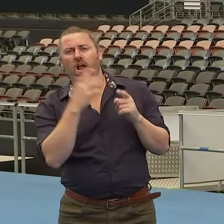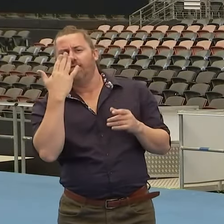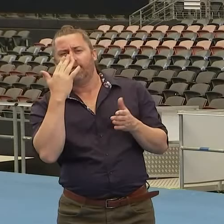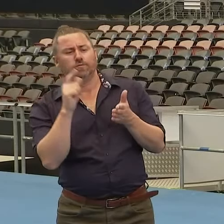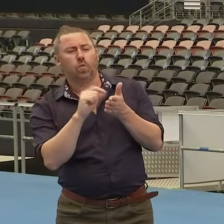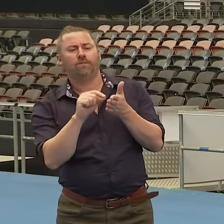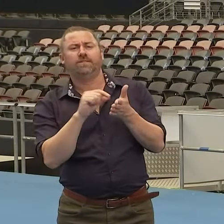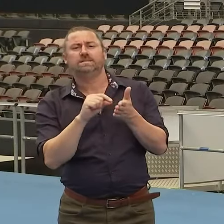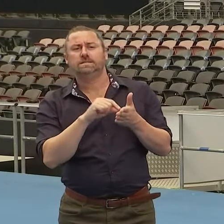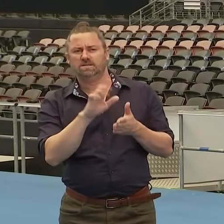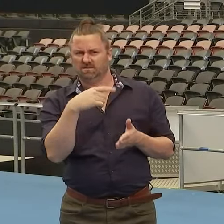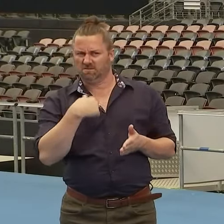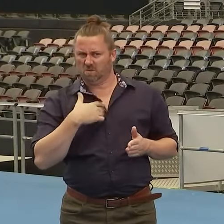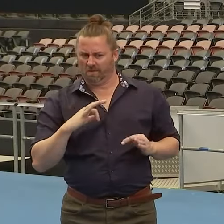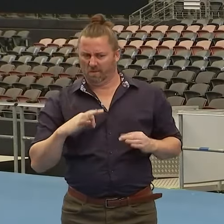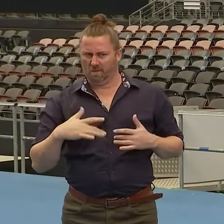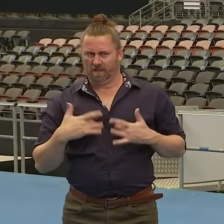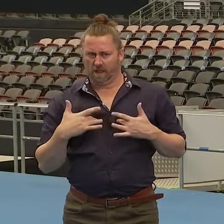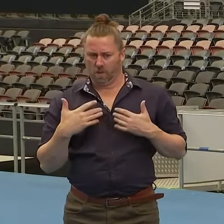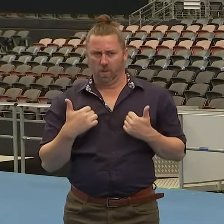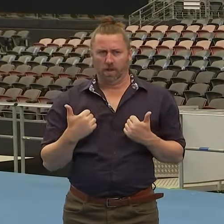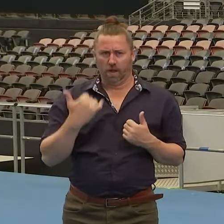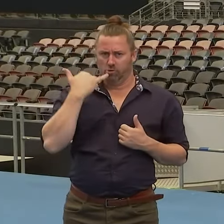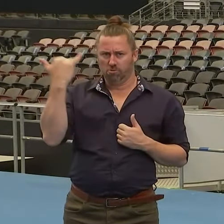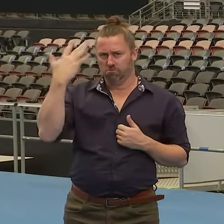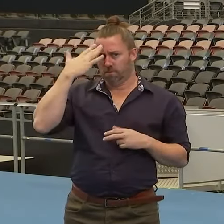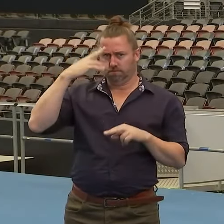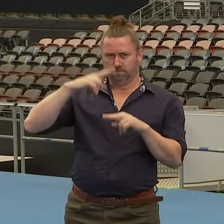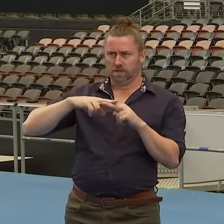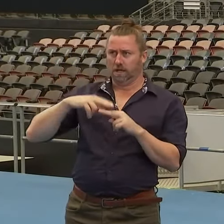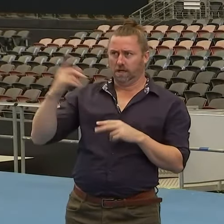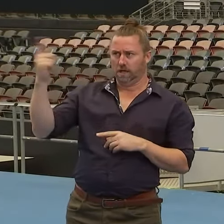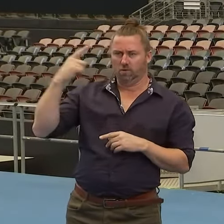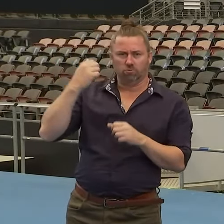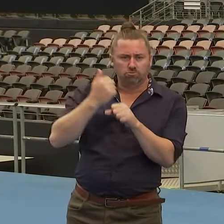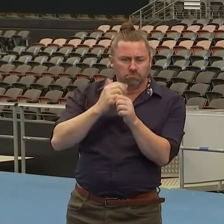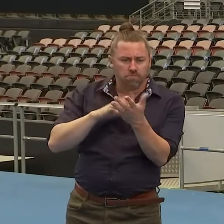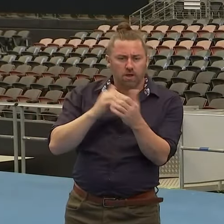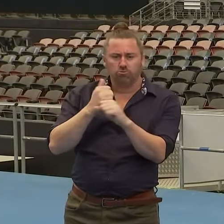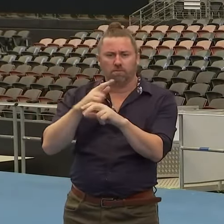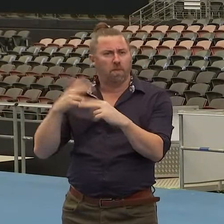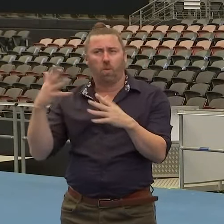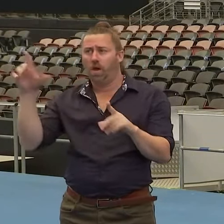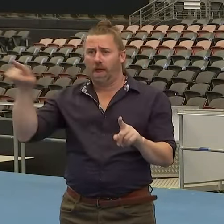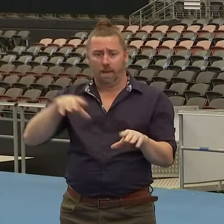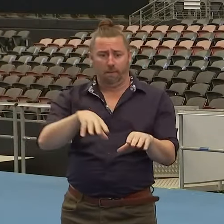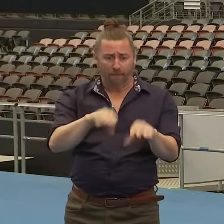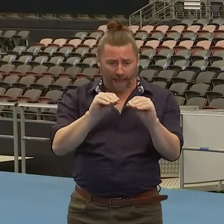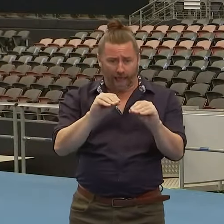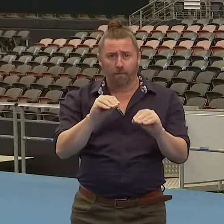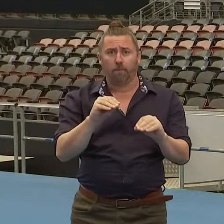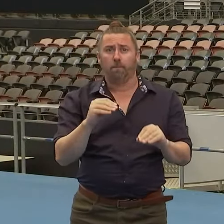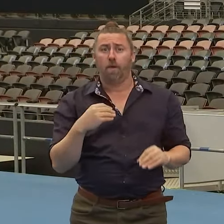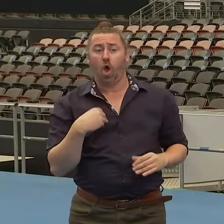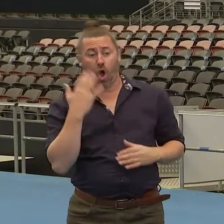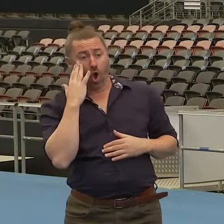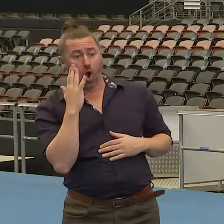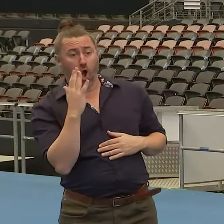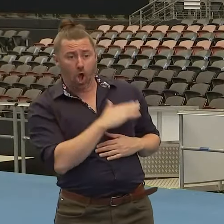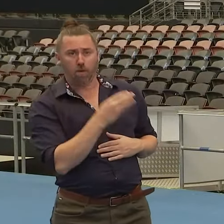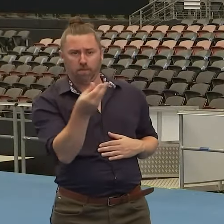tested, whether you're a staff member or a student, and we will have those tests available in kits